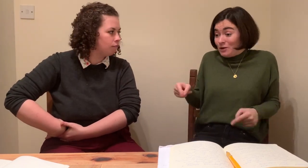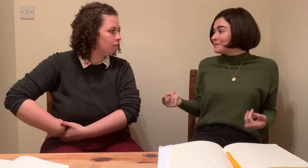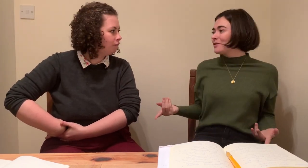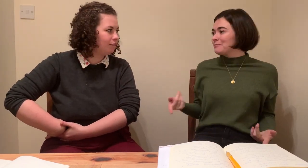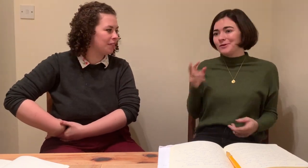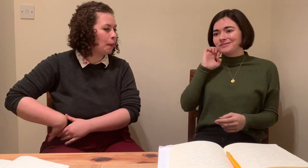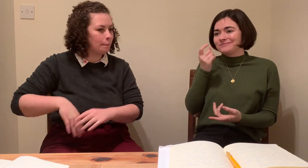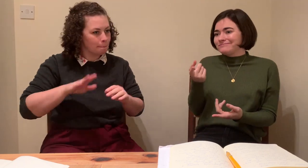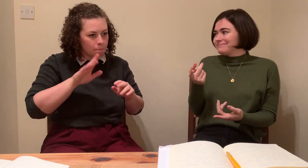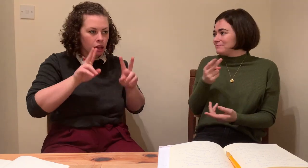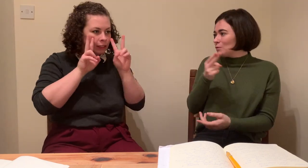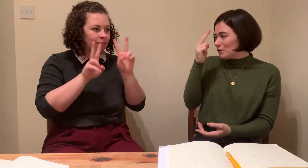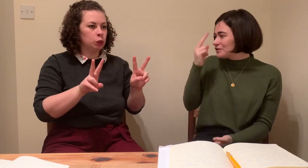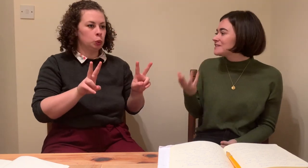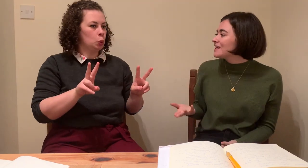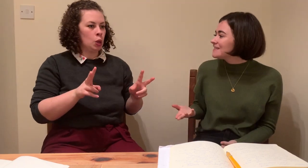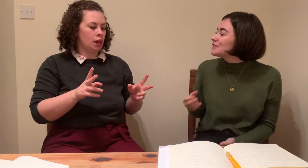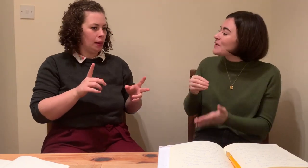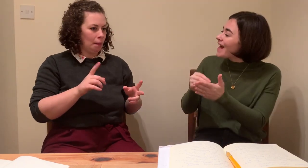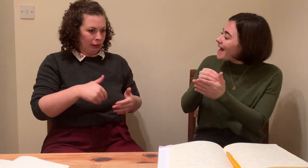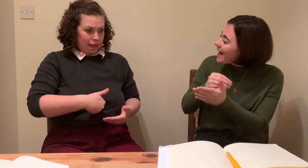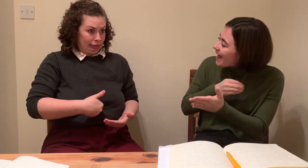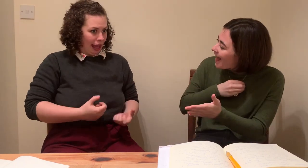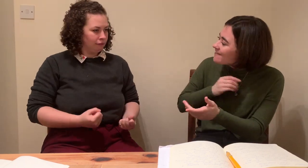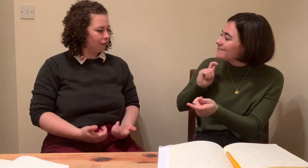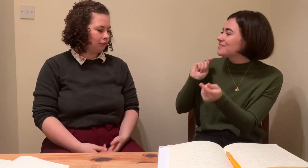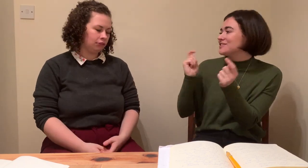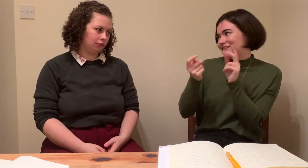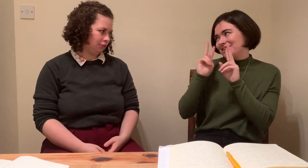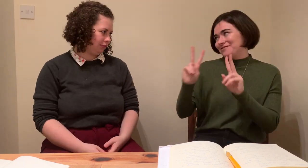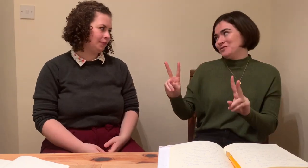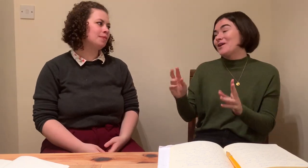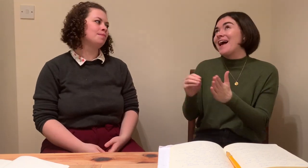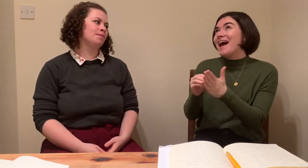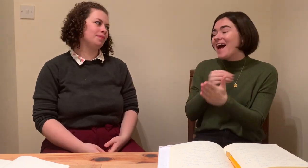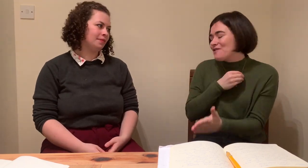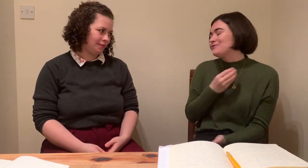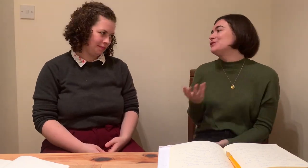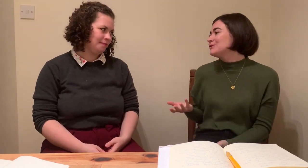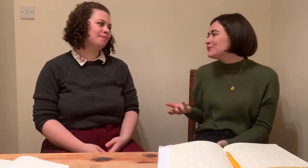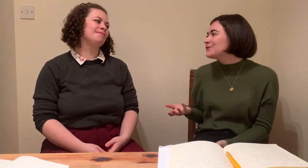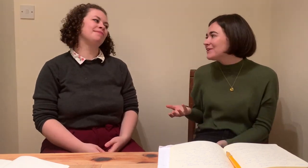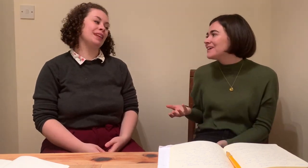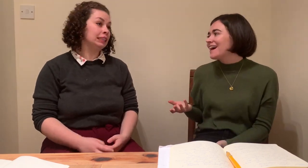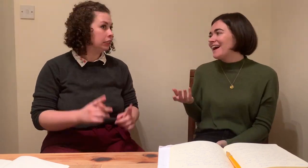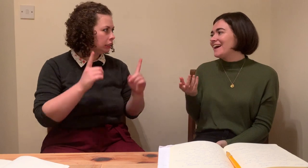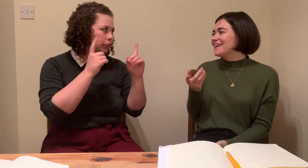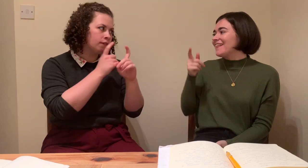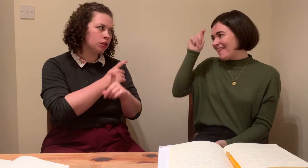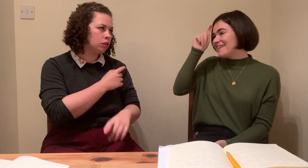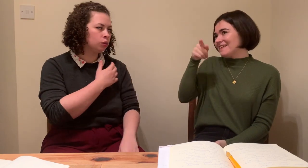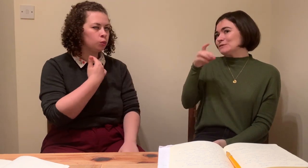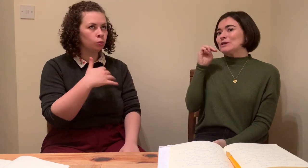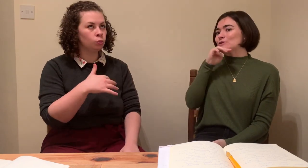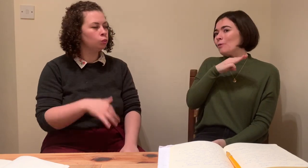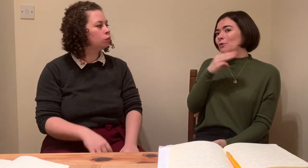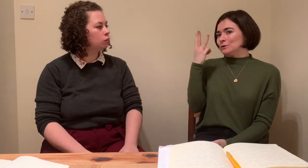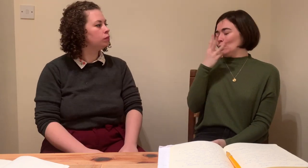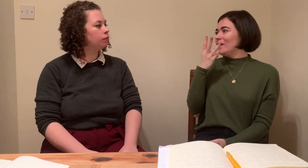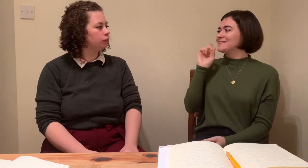wasn't like super recent. It was a while ago. Like, for us as new interpreters who are out, we wouldn't have had any. We did have classes with Teresa Lynch as our